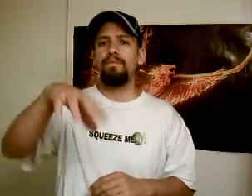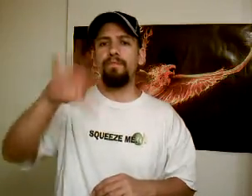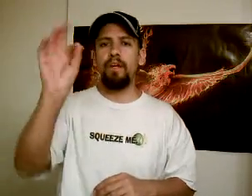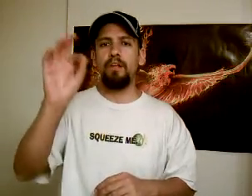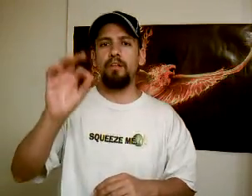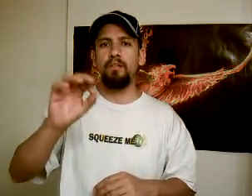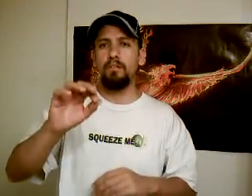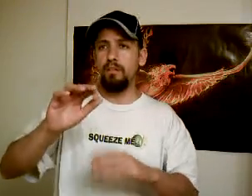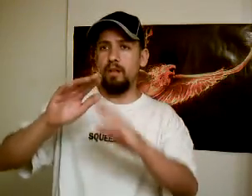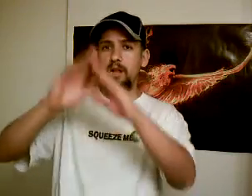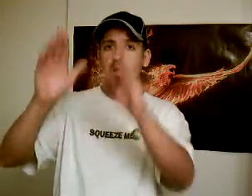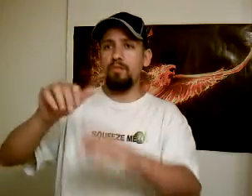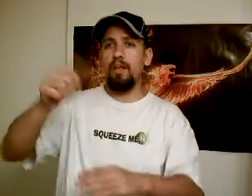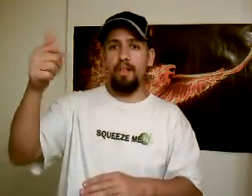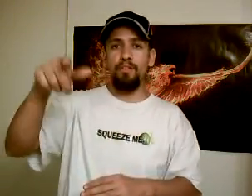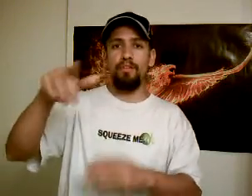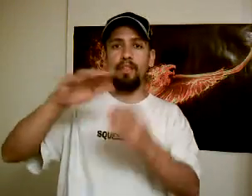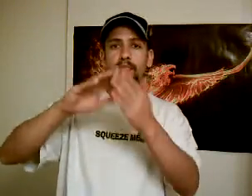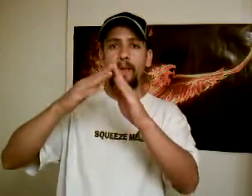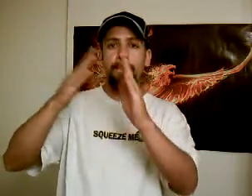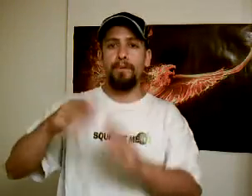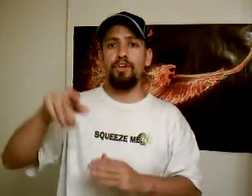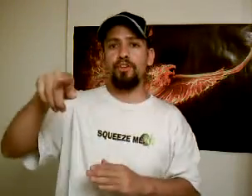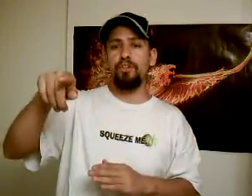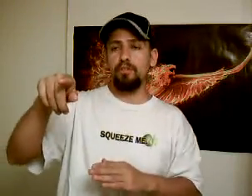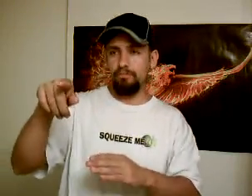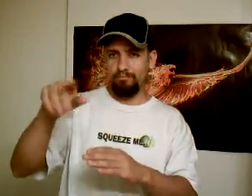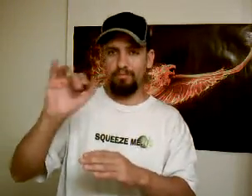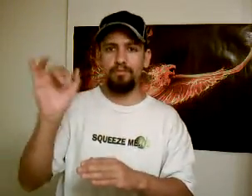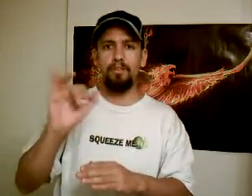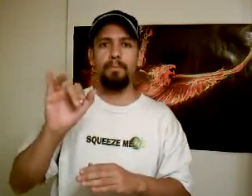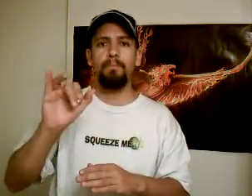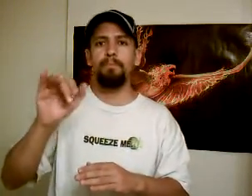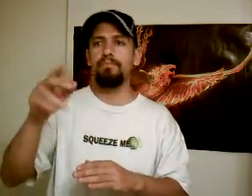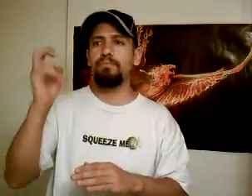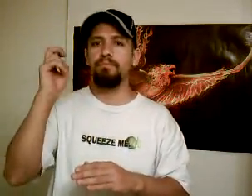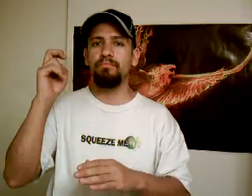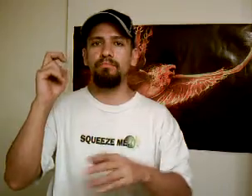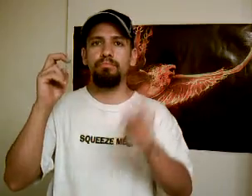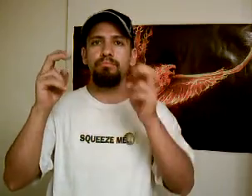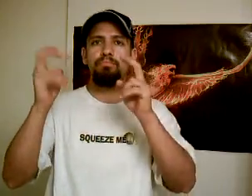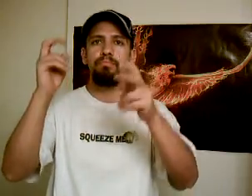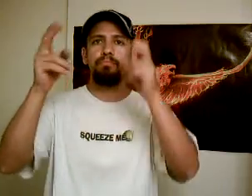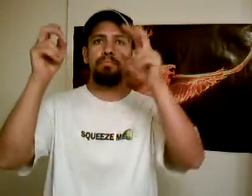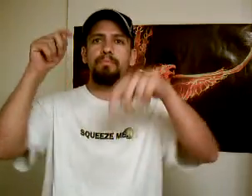3 2 3 3 4 5 5